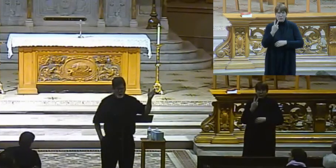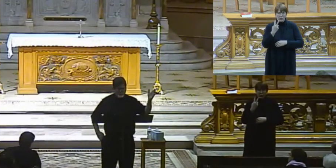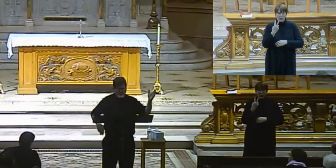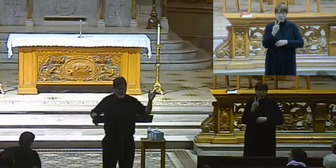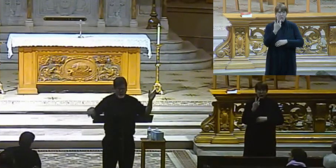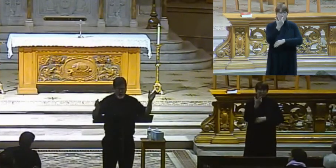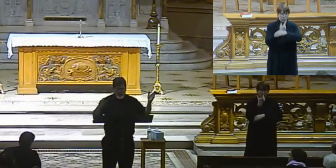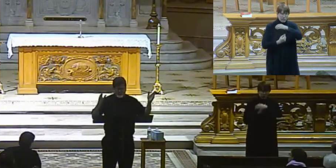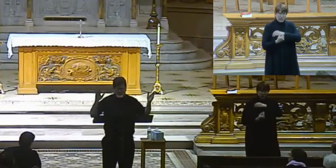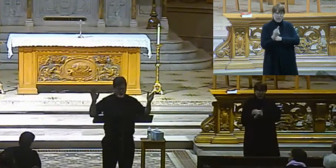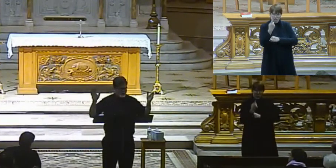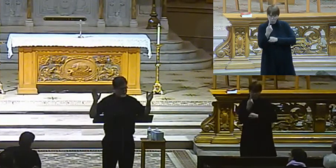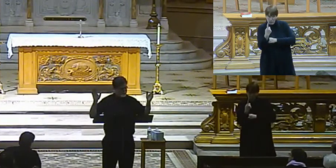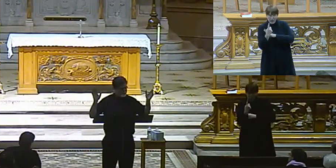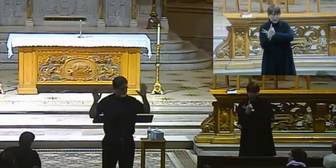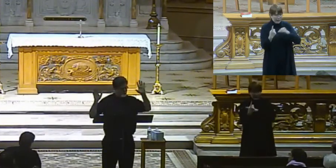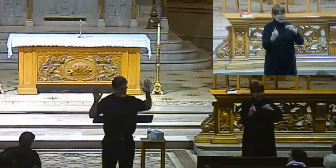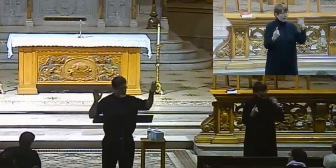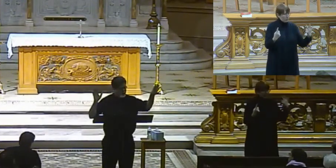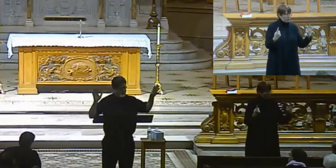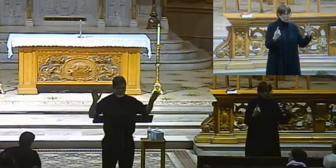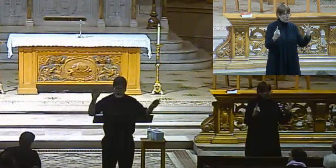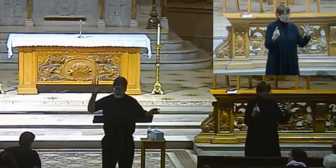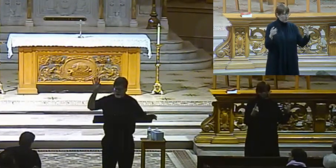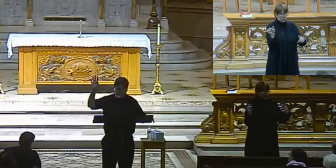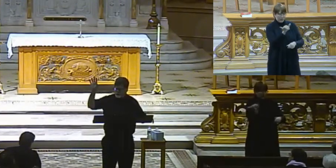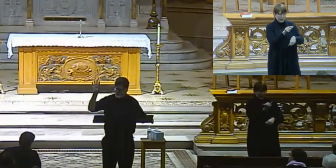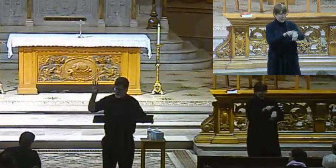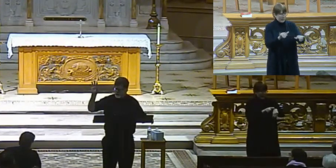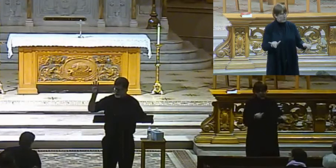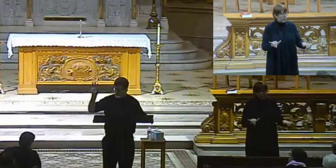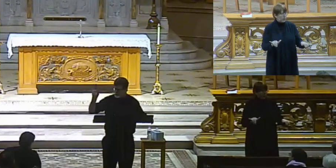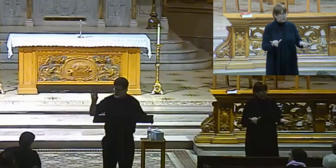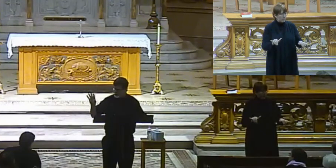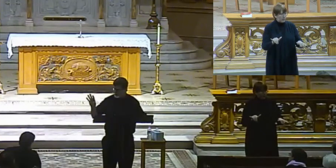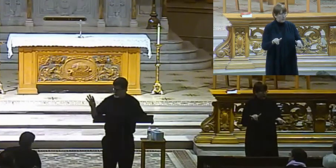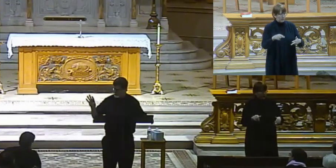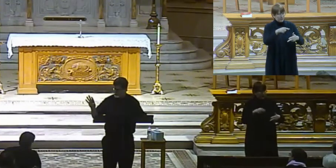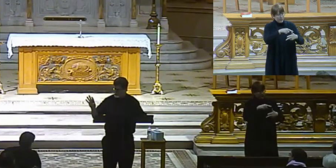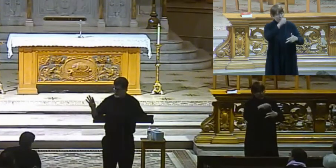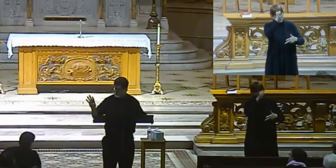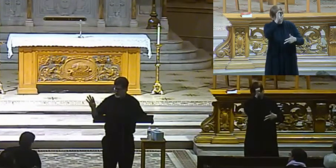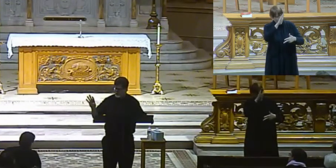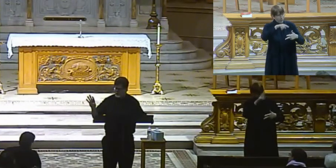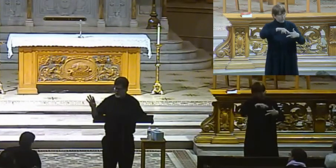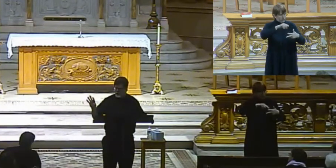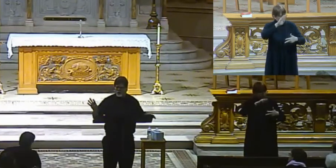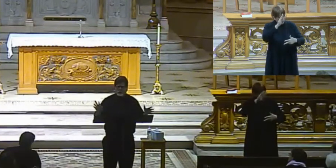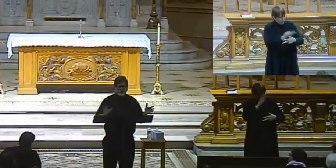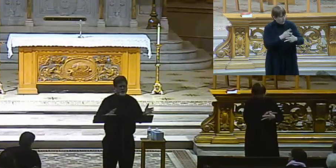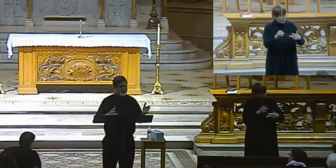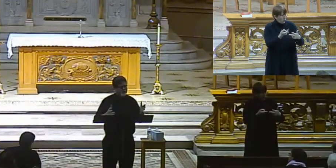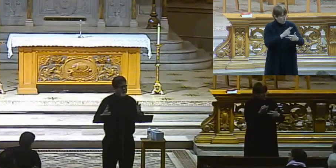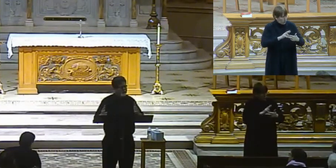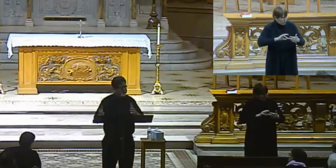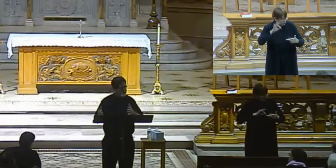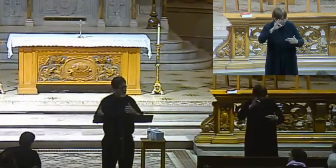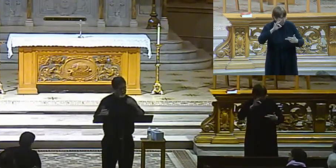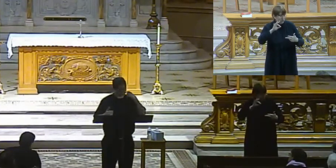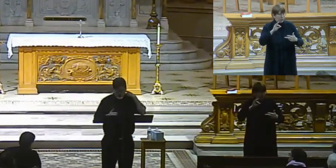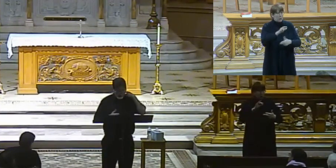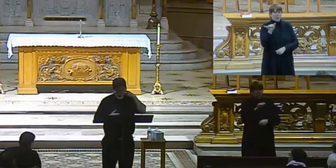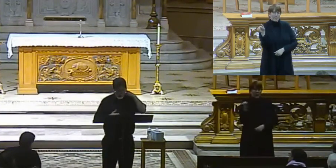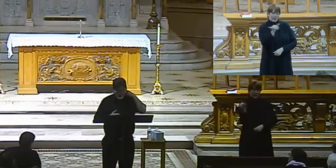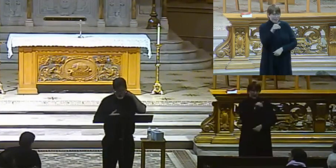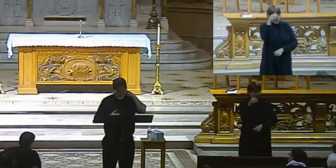both one and three. We believe in one God, Father, Son, and Holy Spirit. Three persons, right? So in the same way we